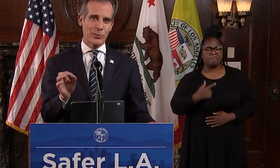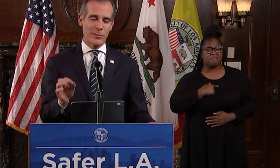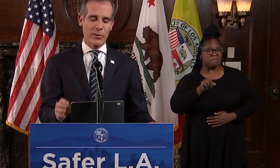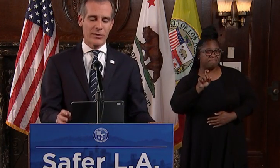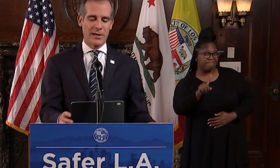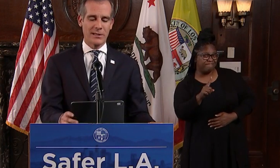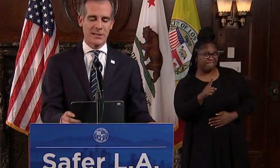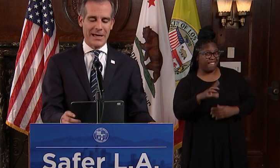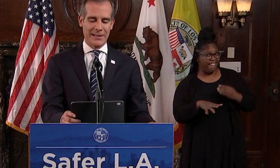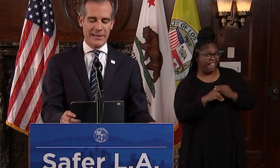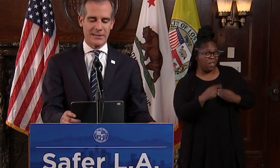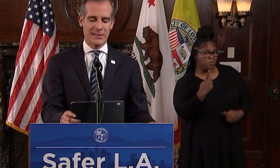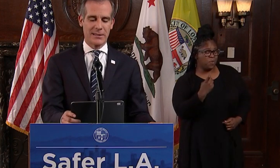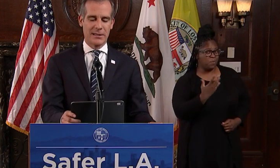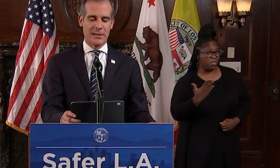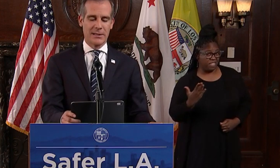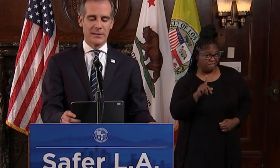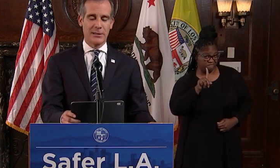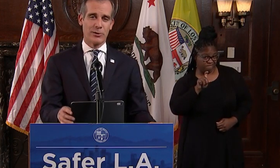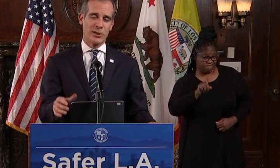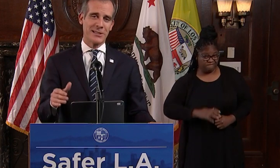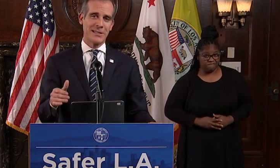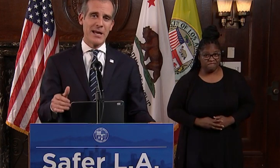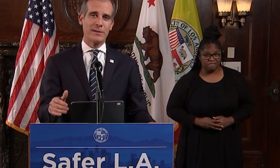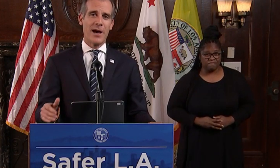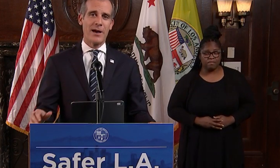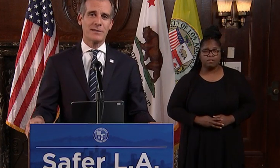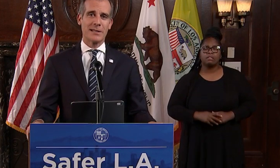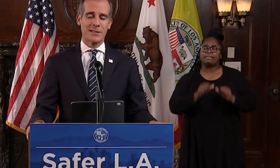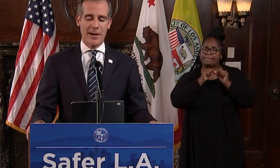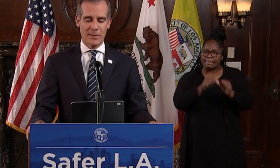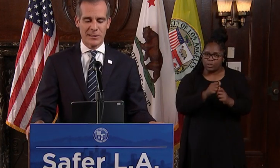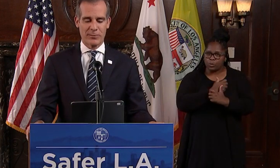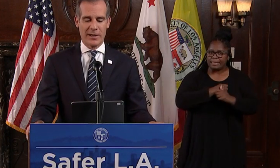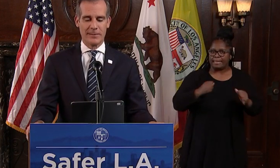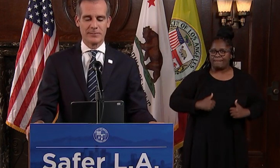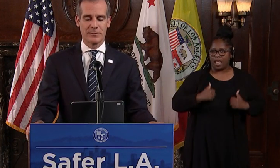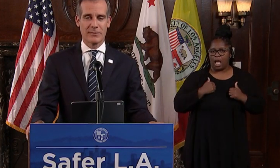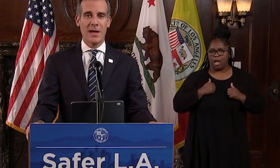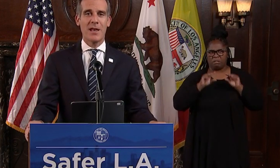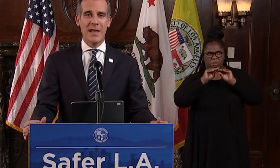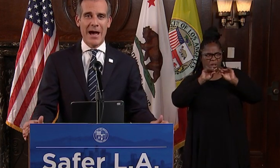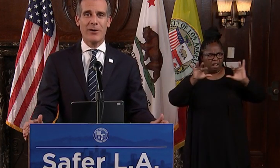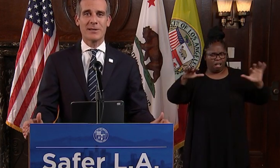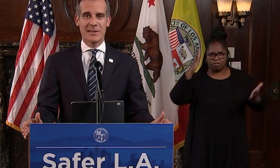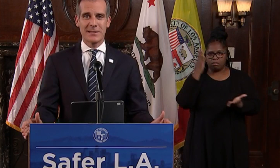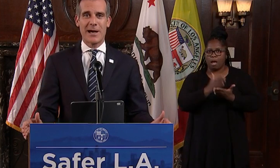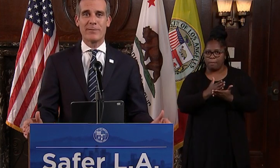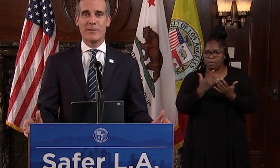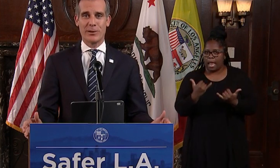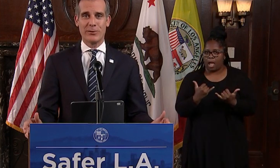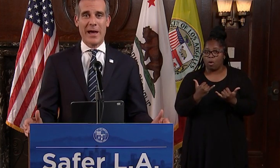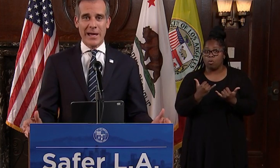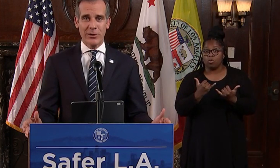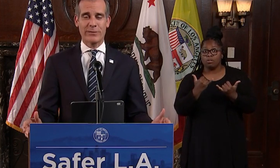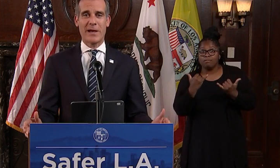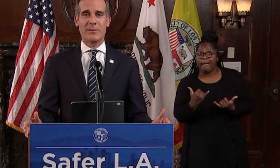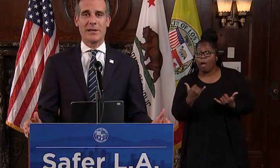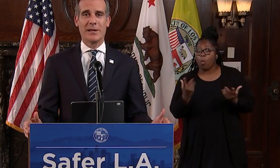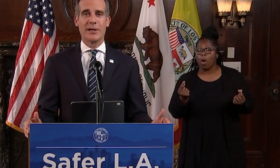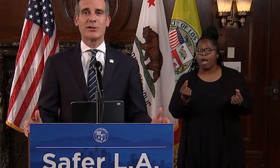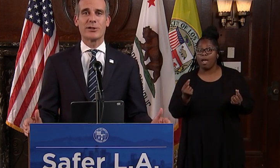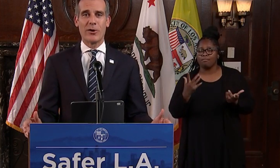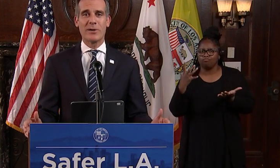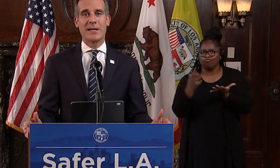add this one more thing to that list so you can save lives and stop the spread. Now is the time for you and your